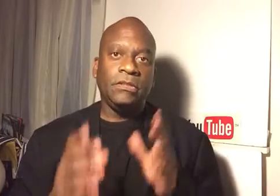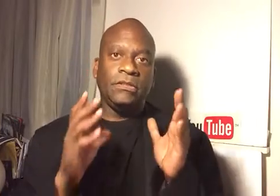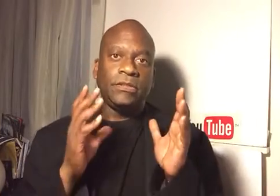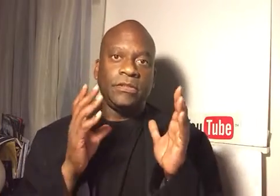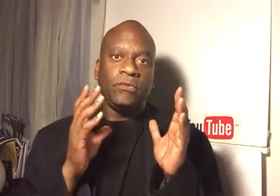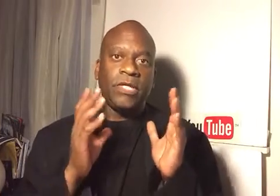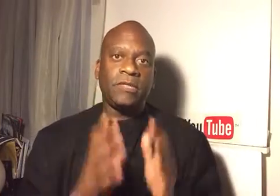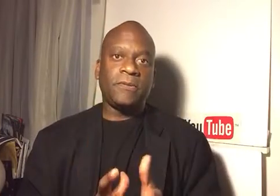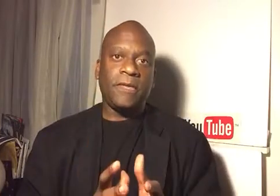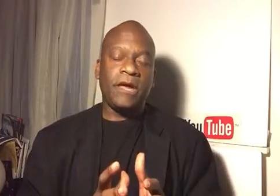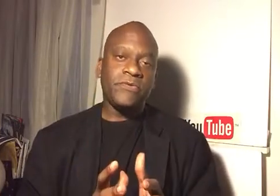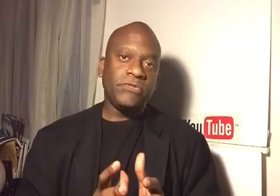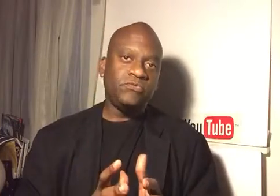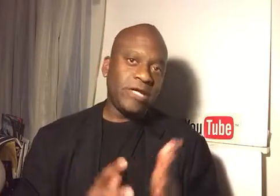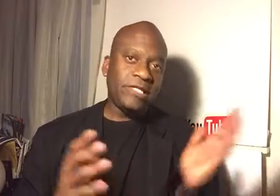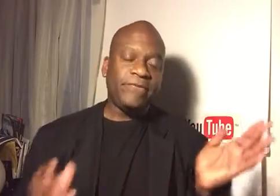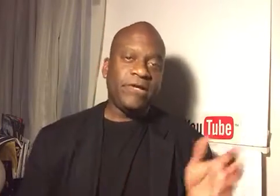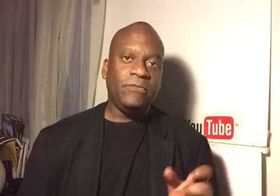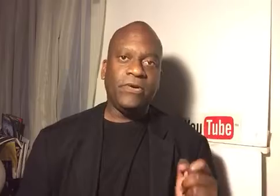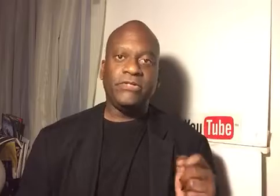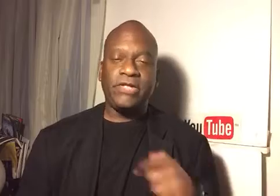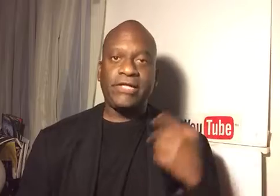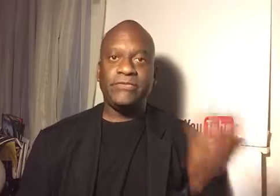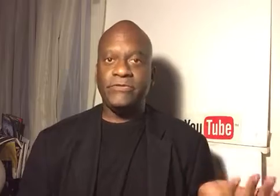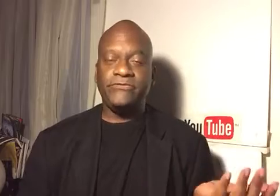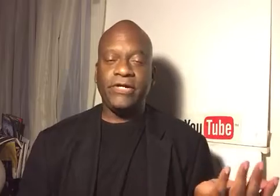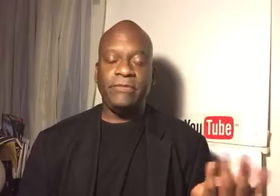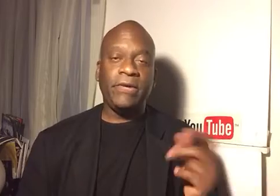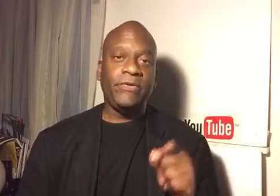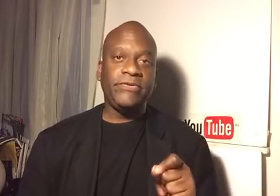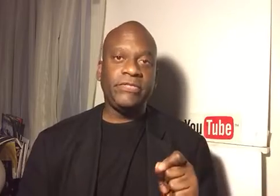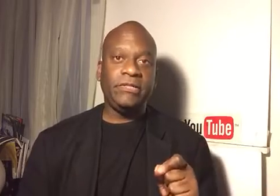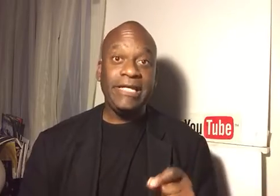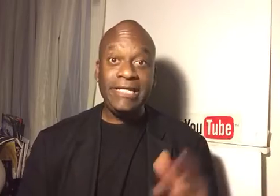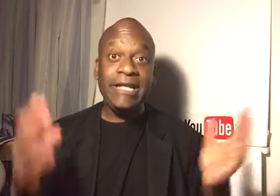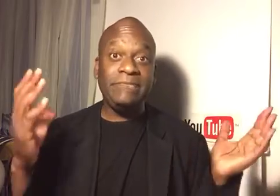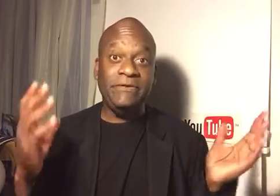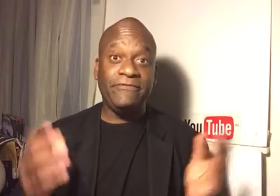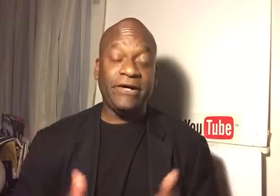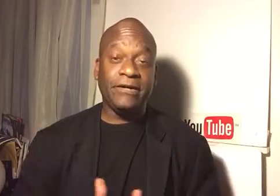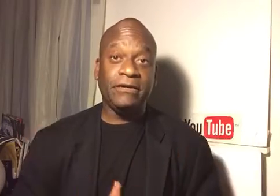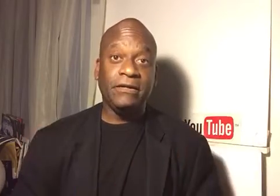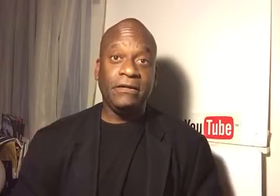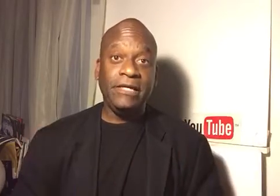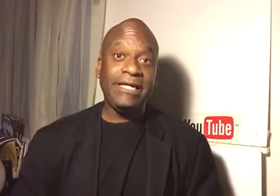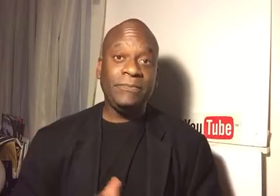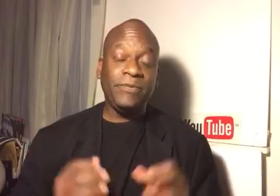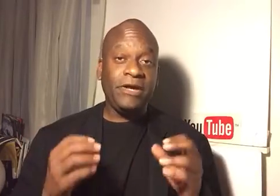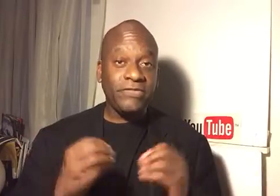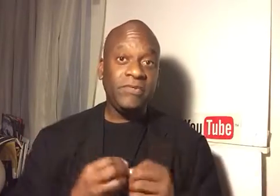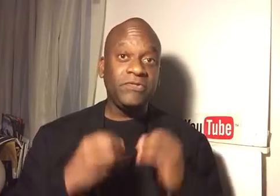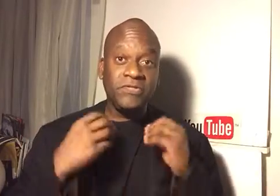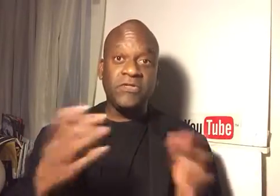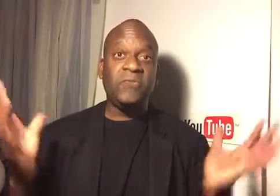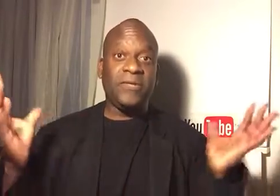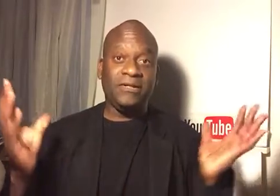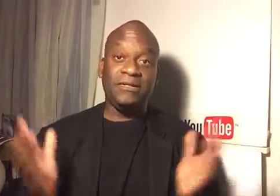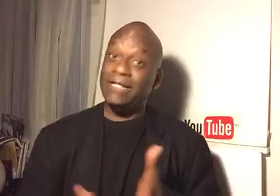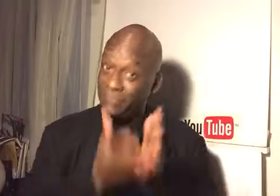And when I was railing about how Mark Jackson was fired, my mother said, He needed to be fired. He got in the playoffs and he was stupid. That's